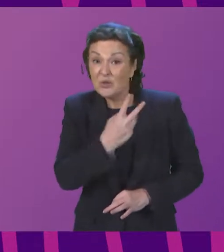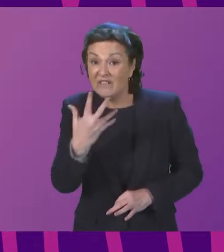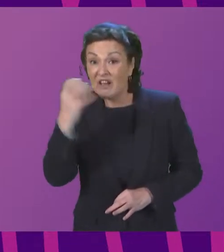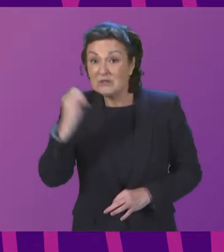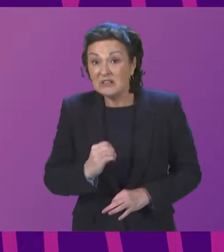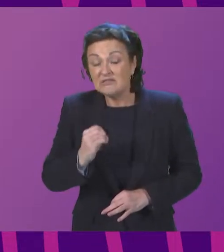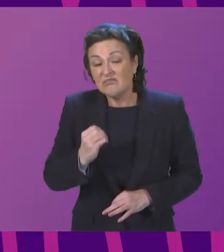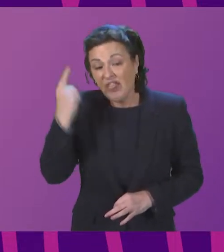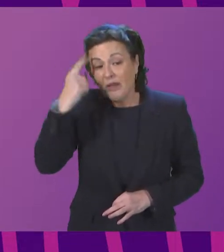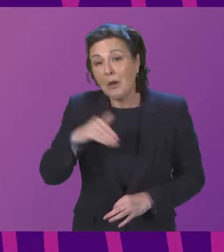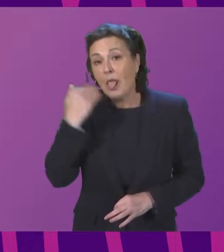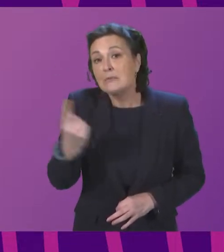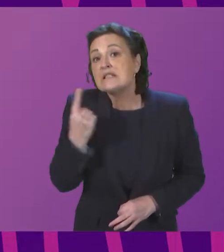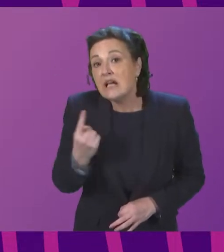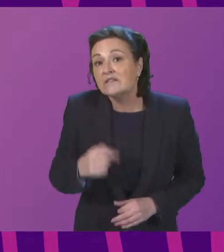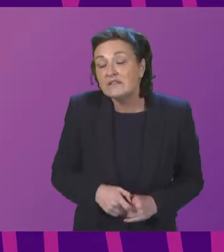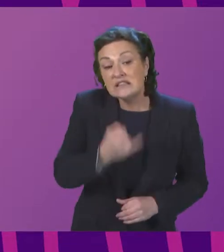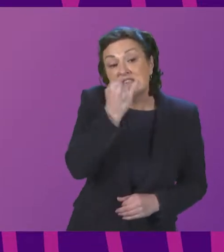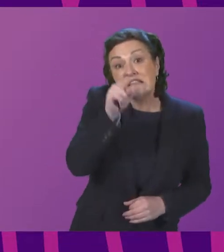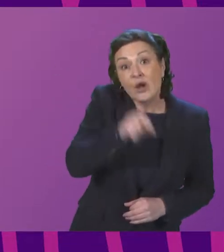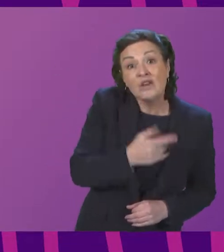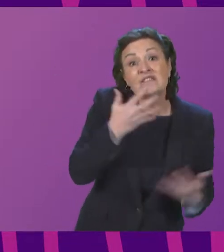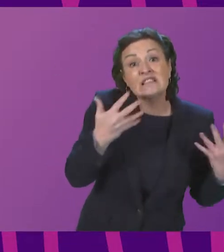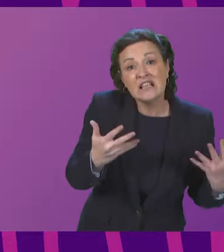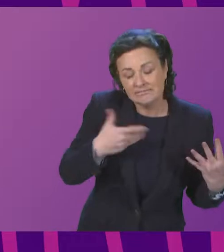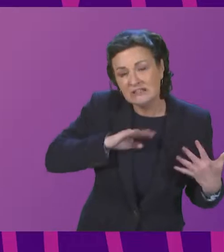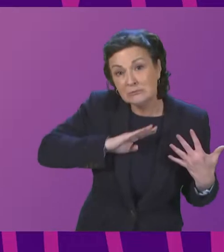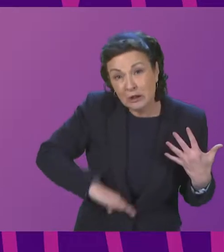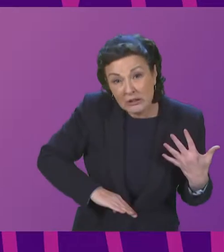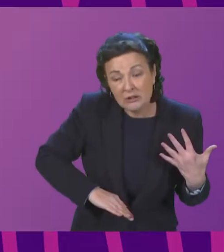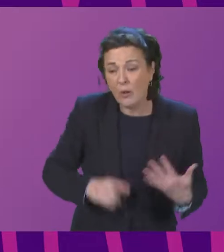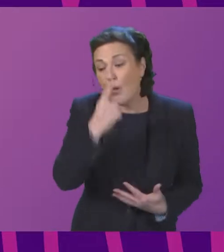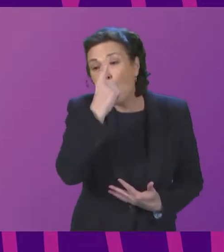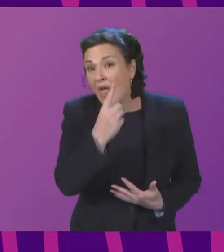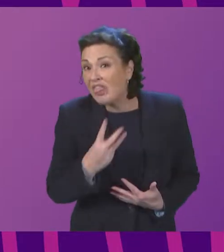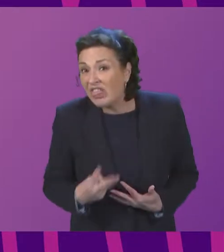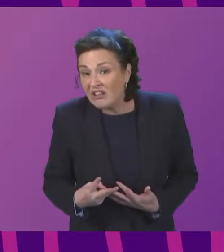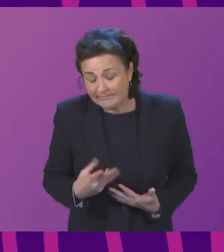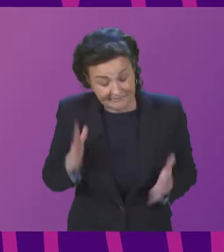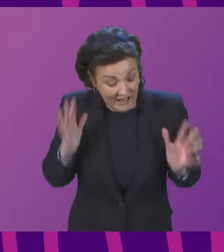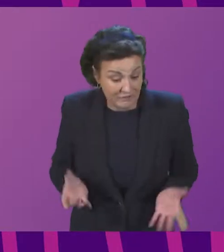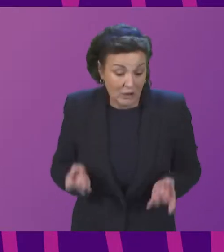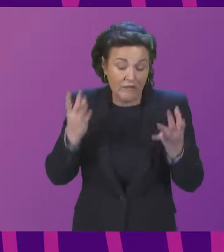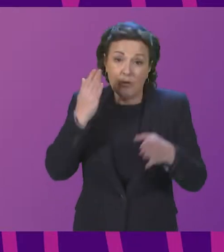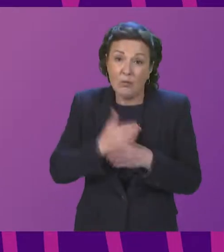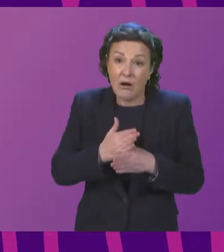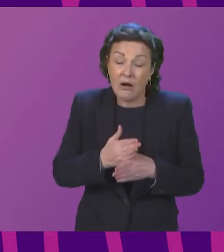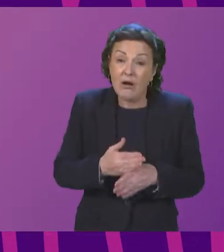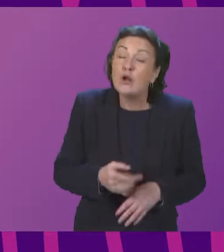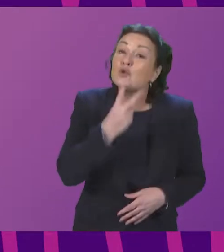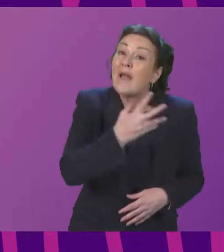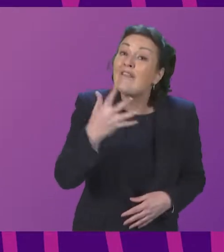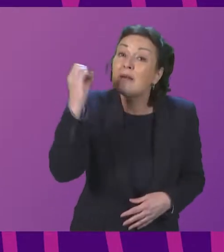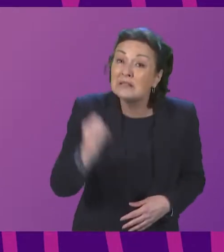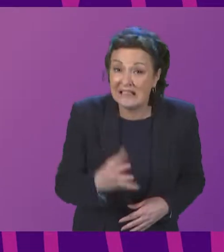suffered depression, one third have been forced to give up their work, one in four now need a stick to walk,